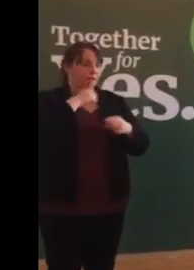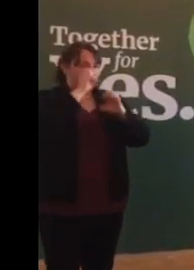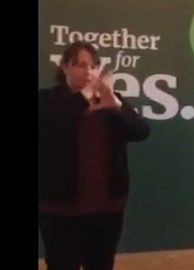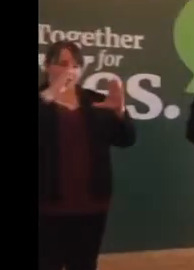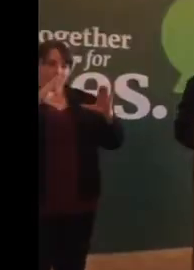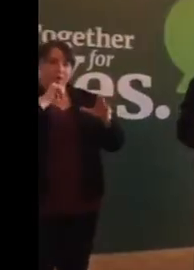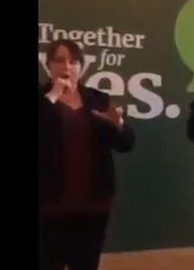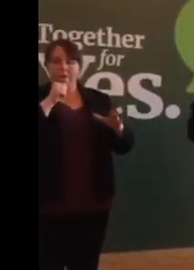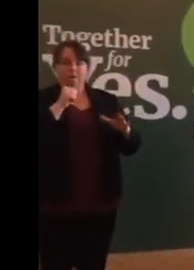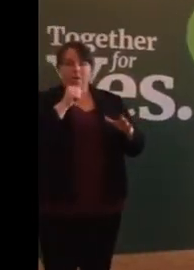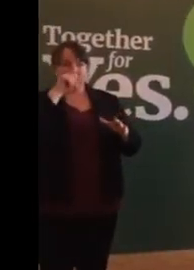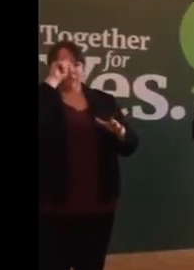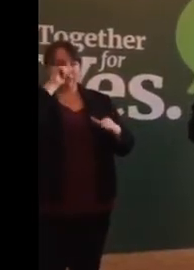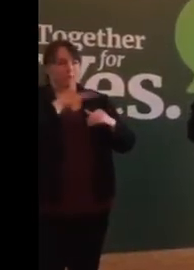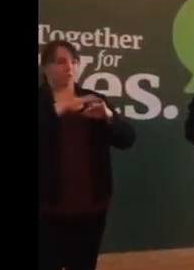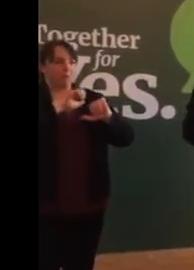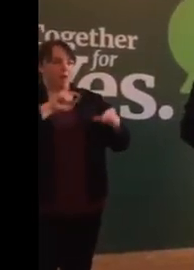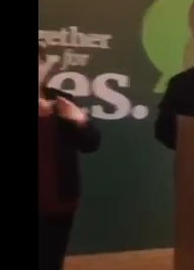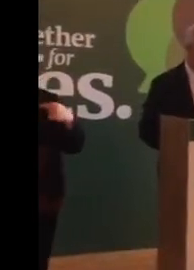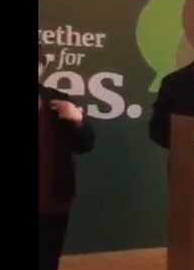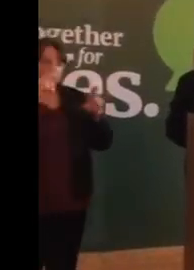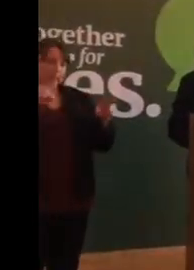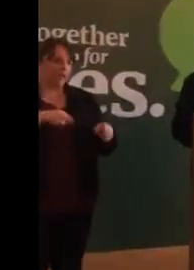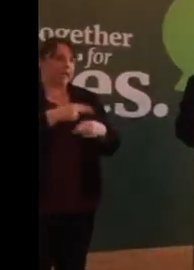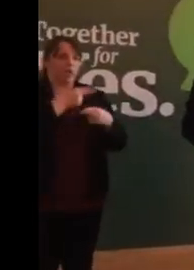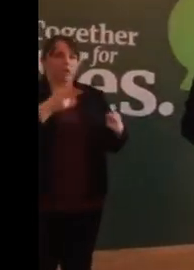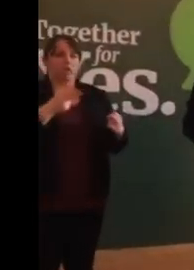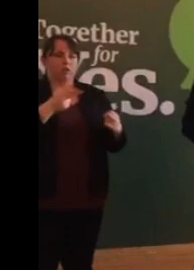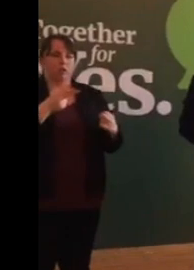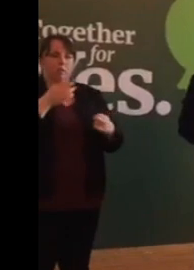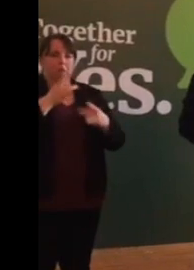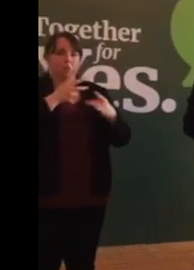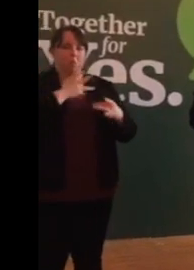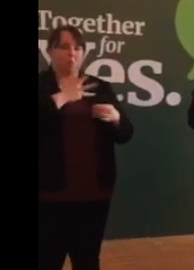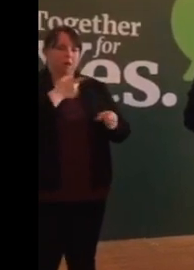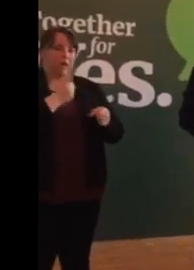We cannot re-traumatise women who are pregnant as a result of rape.